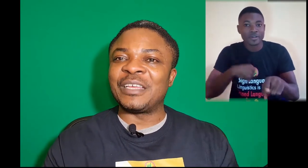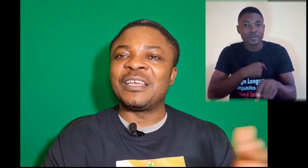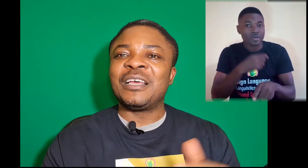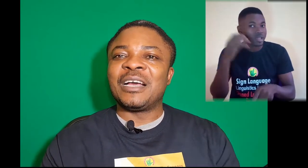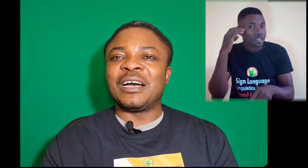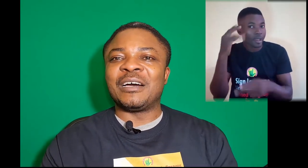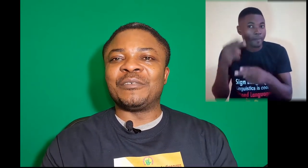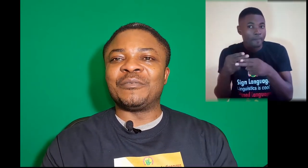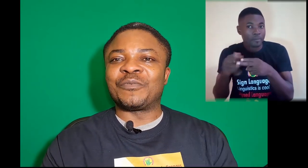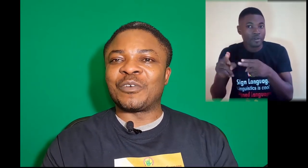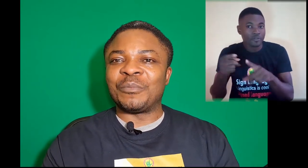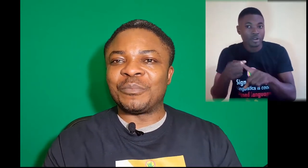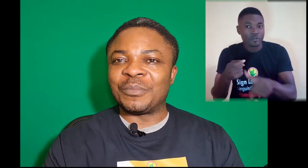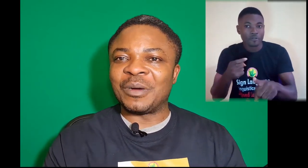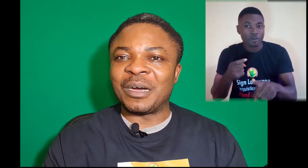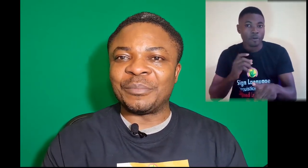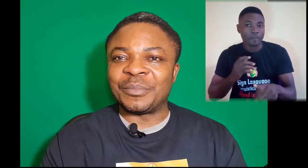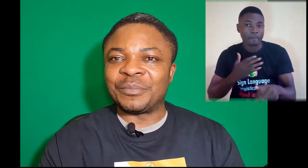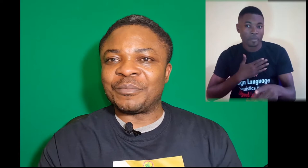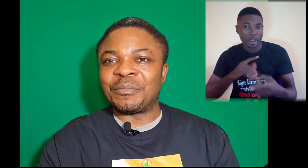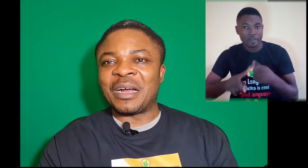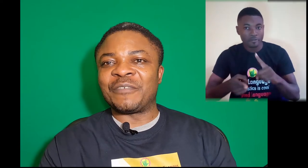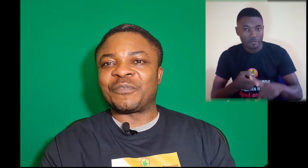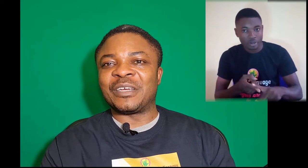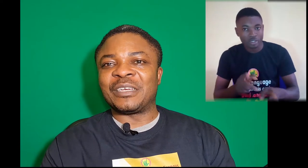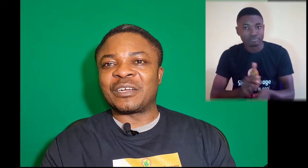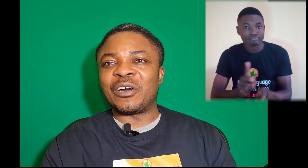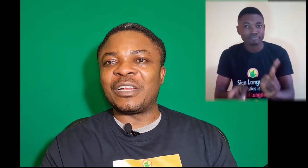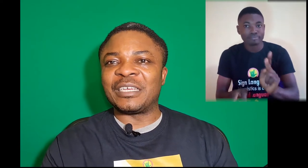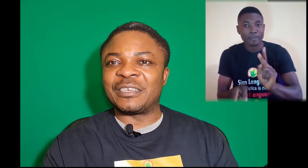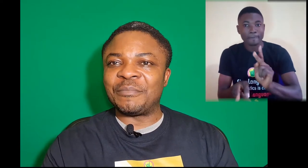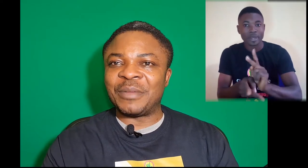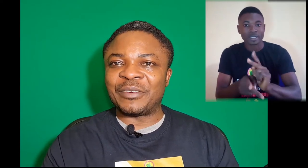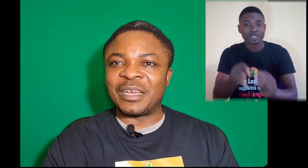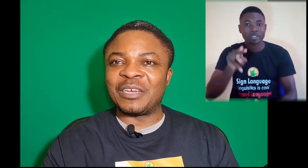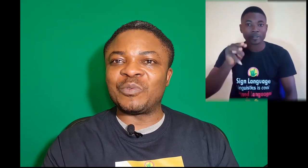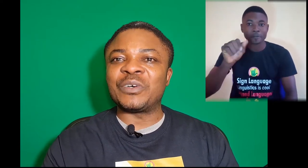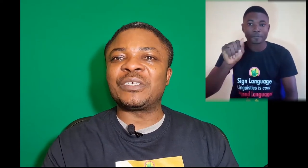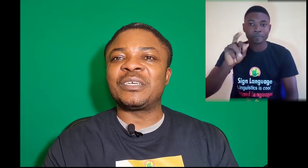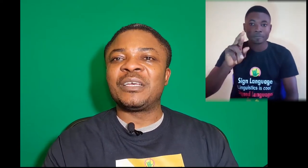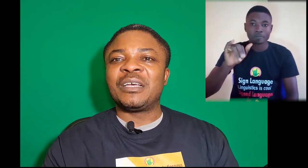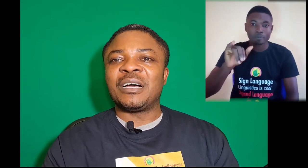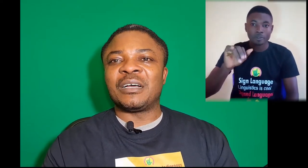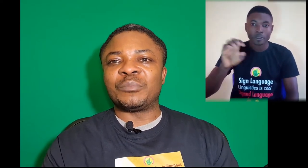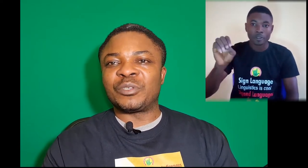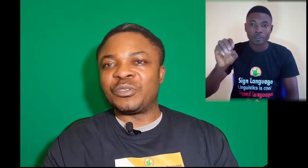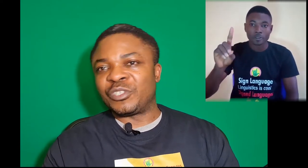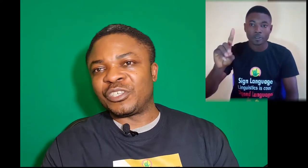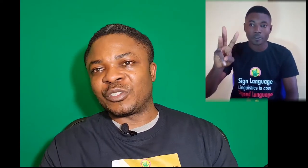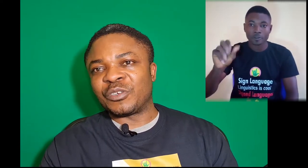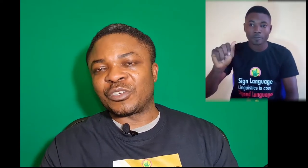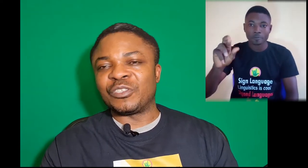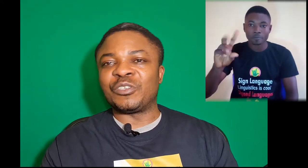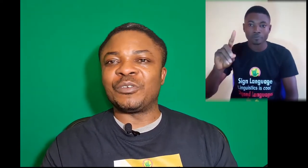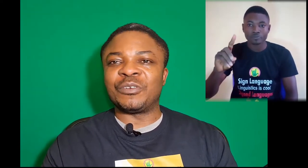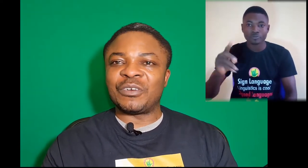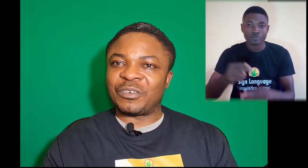from my friend and colleague, Mary Edward. Soon she's going to continue her